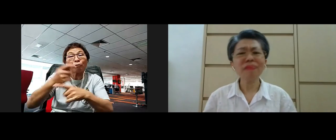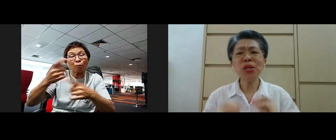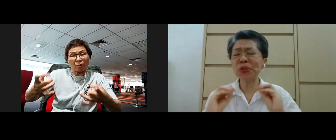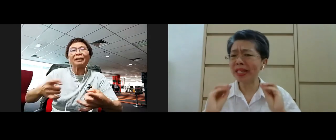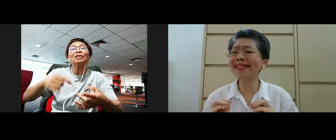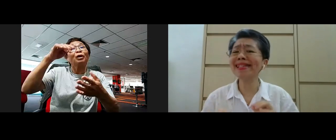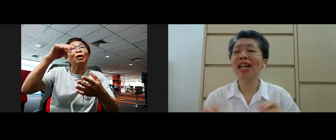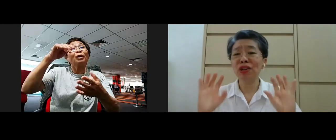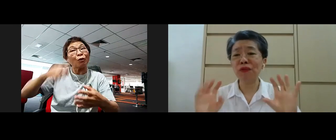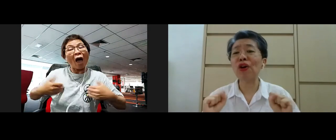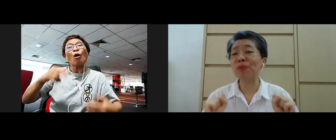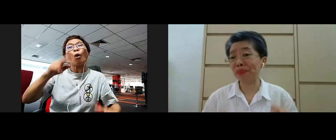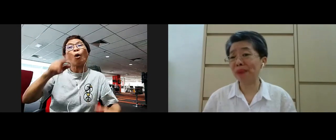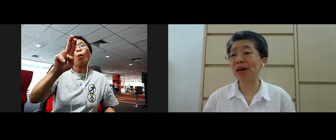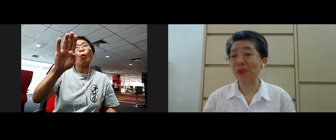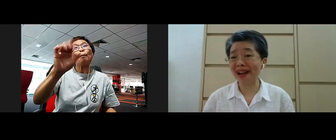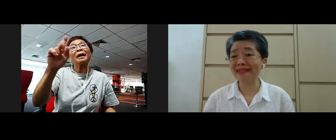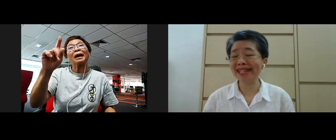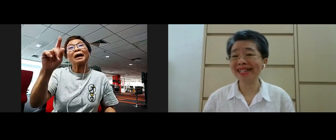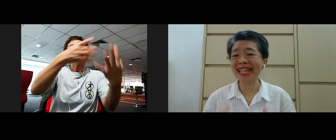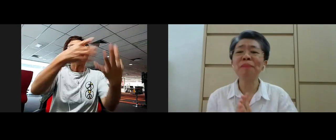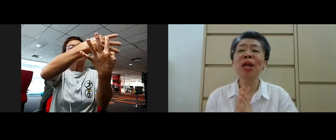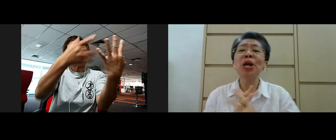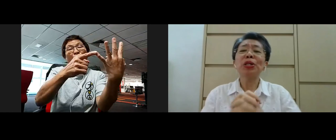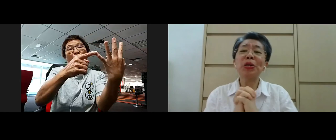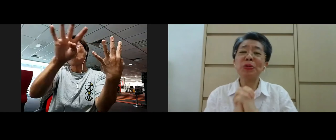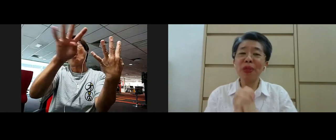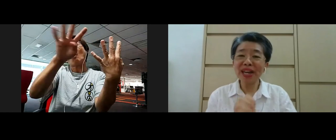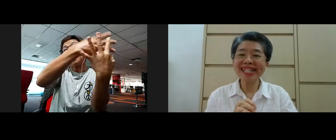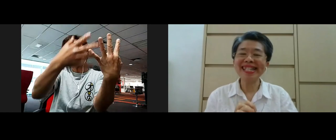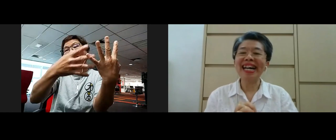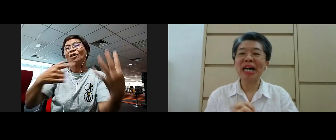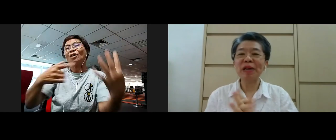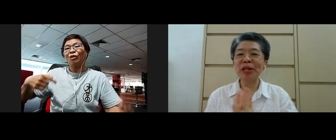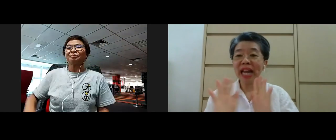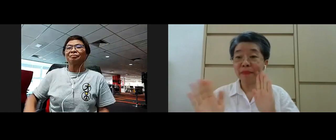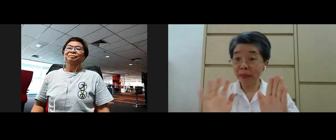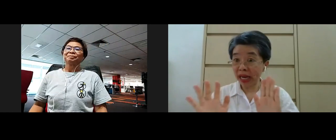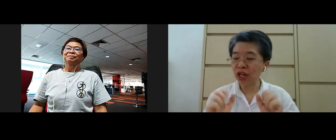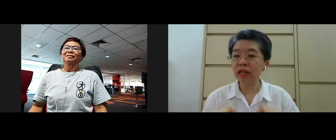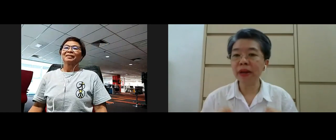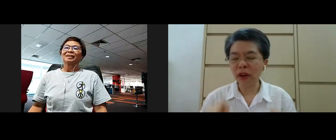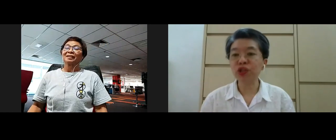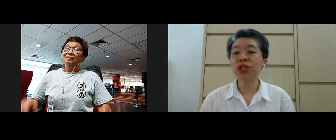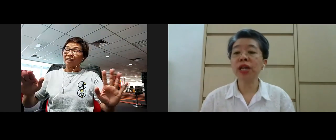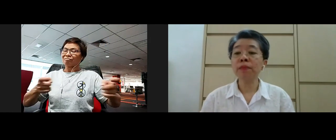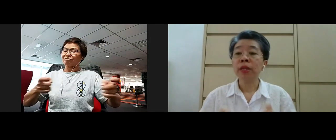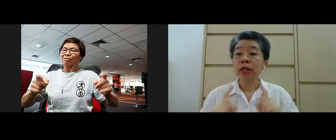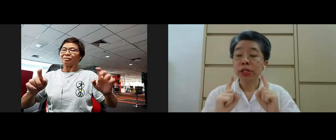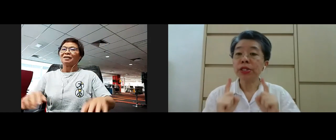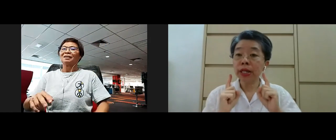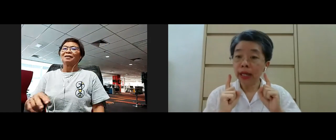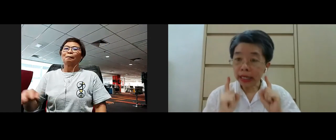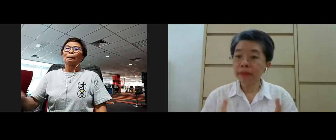so this is the four Brahma Viharas yeah so with this you know let me manage a little bit of logistic